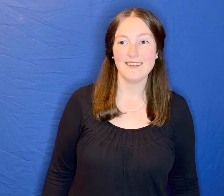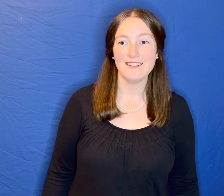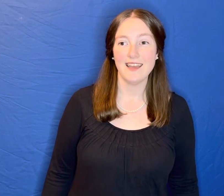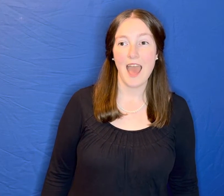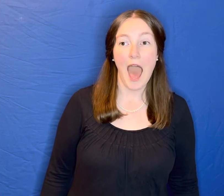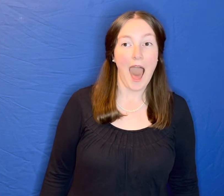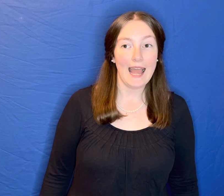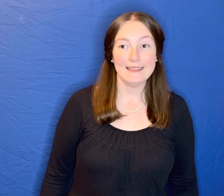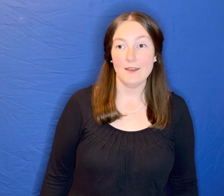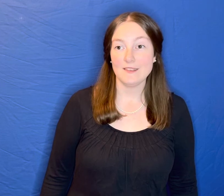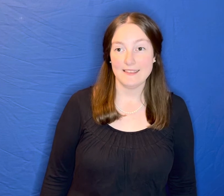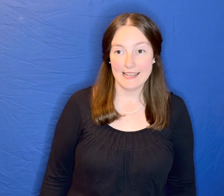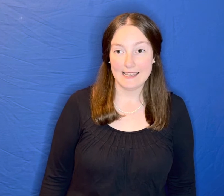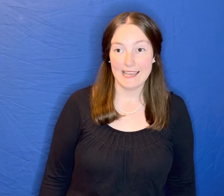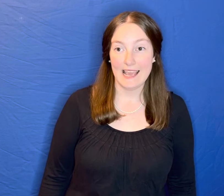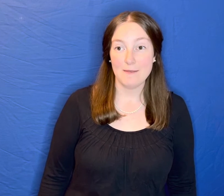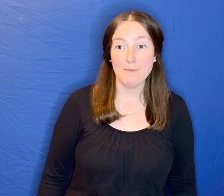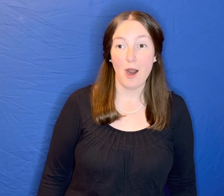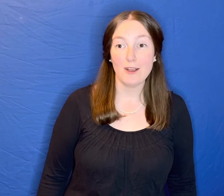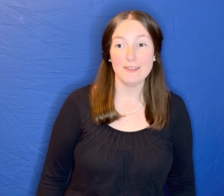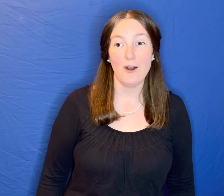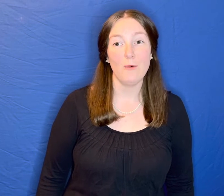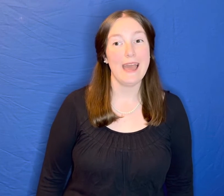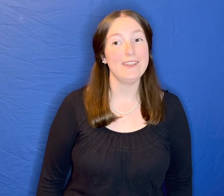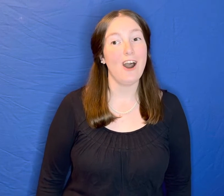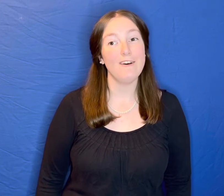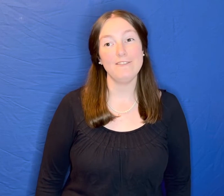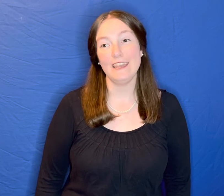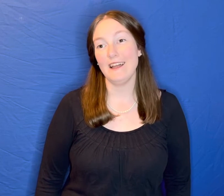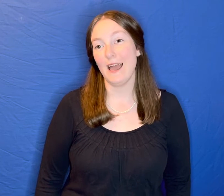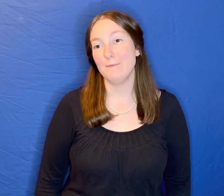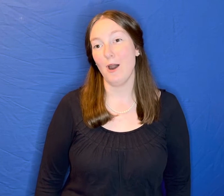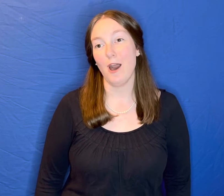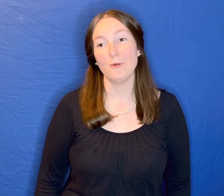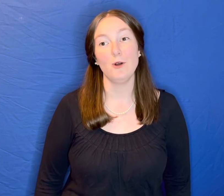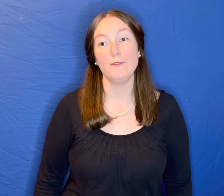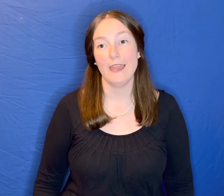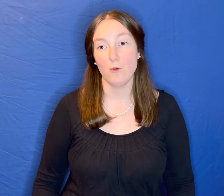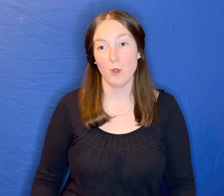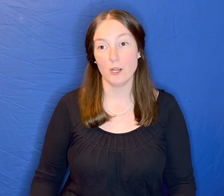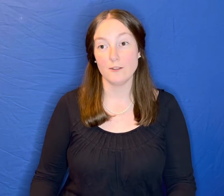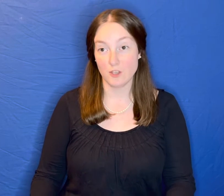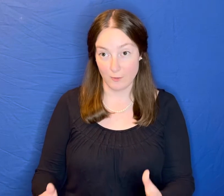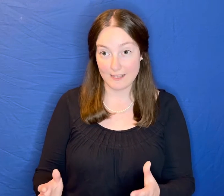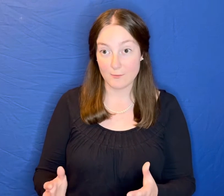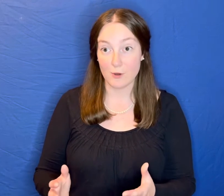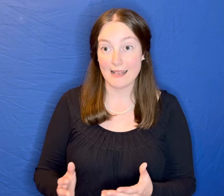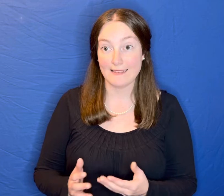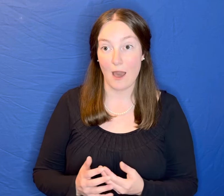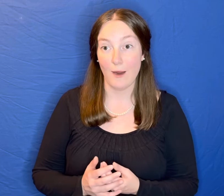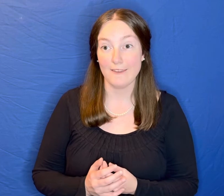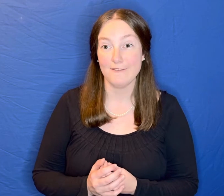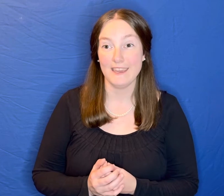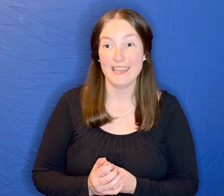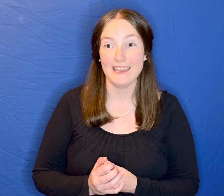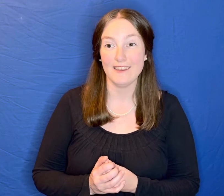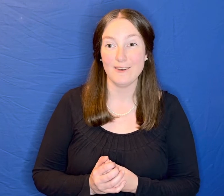I love Sydney and Marlo, and often I borrow their words to express how I feel.